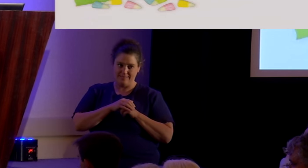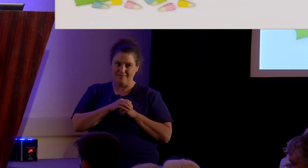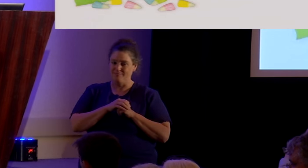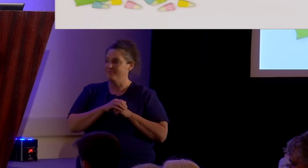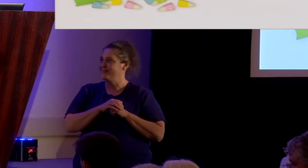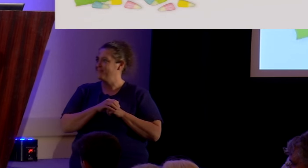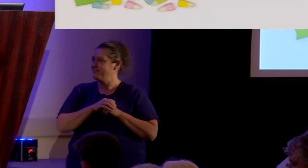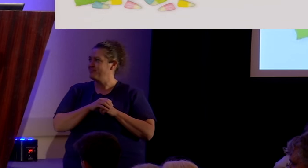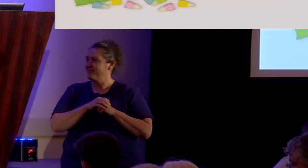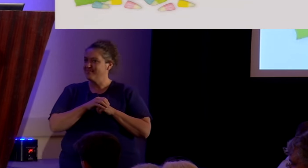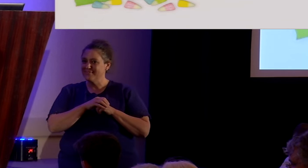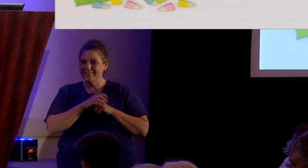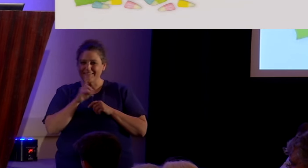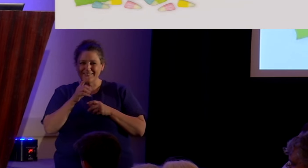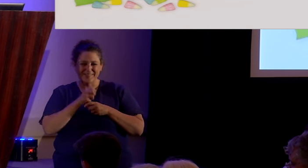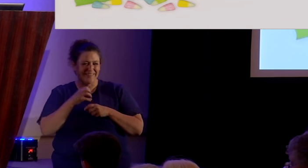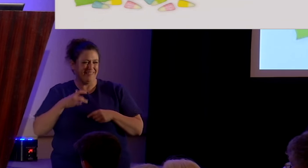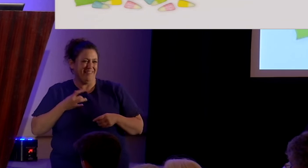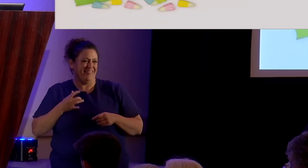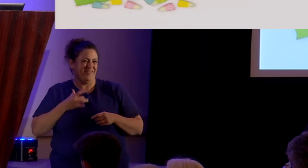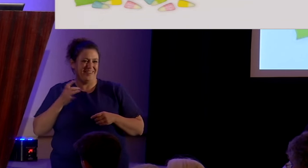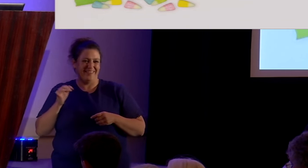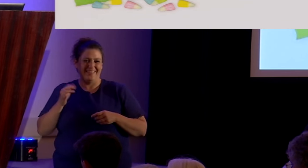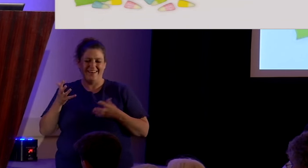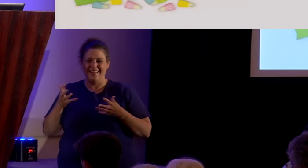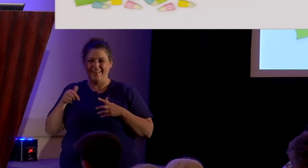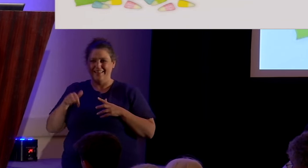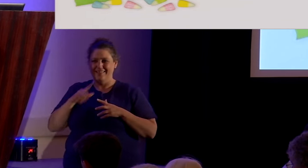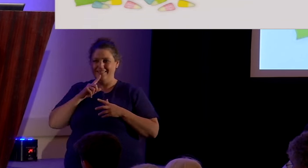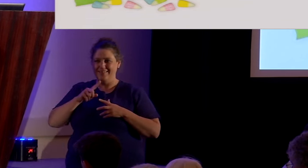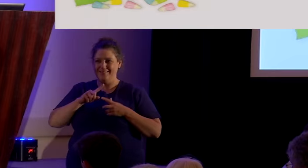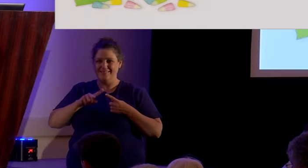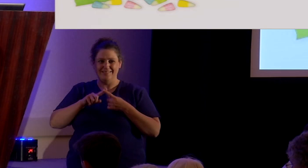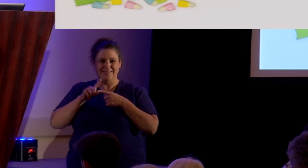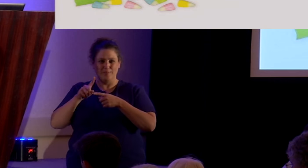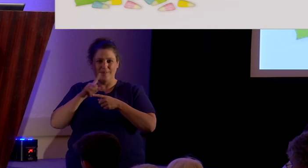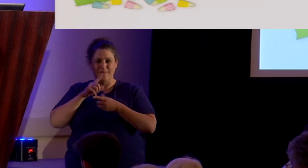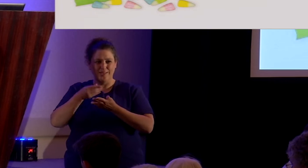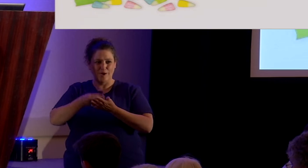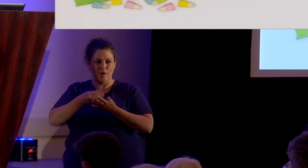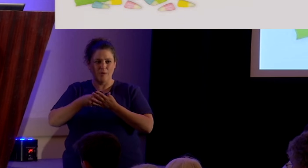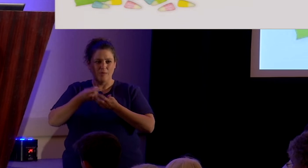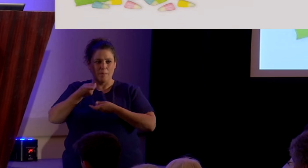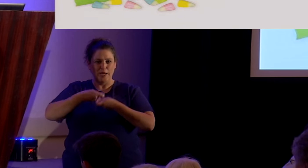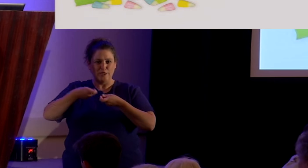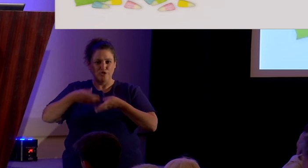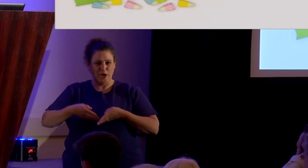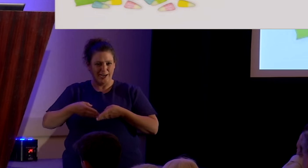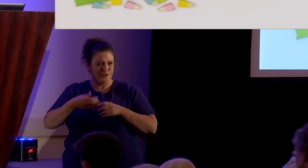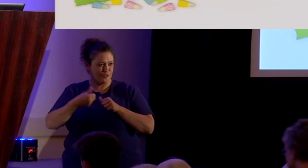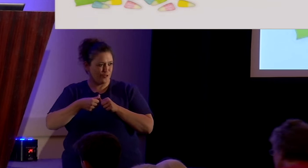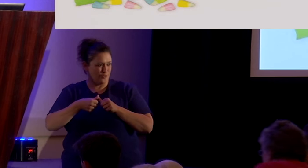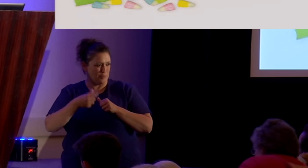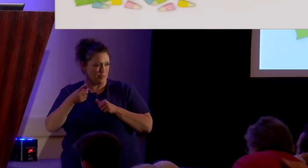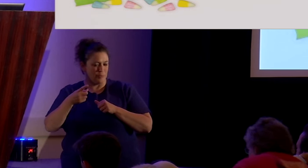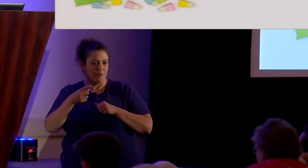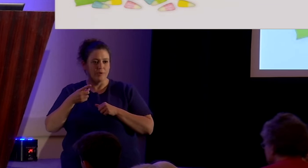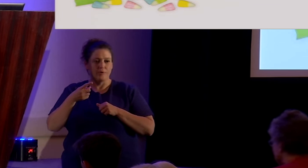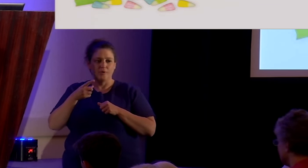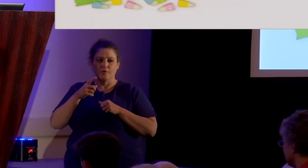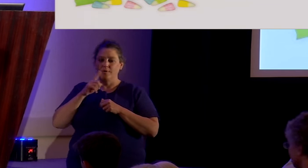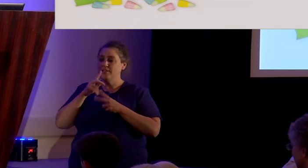Do you guys get that vibe that, like, this is the temple and these are the money changers? Jesus is hugely profitable.